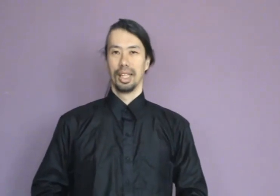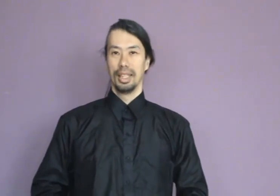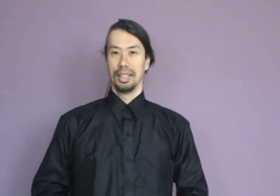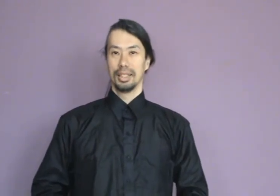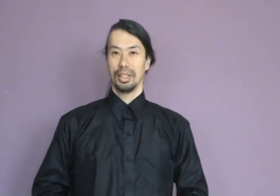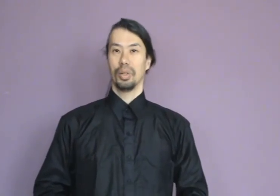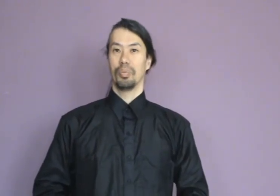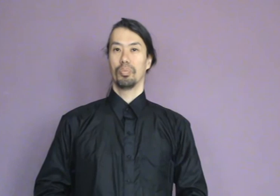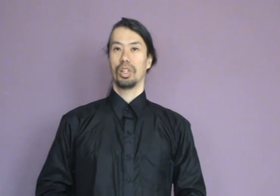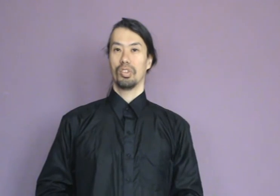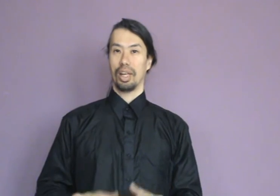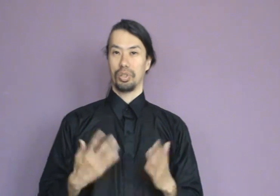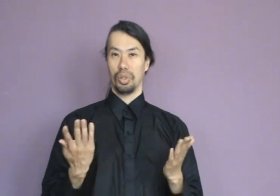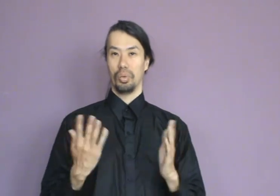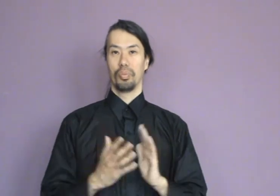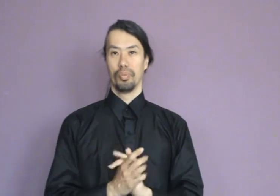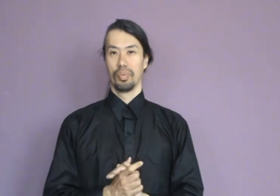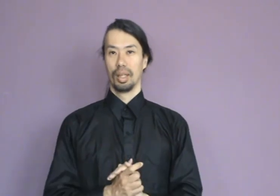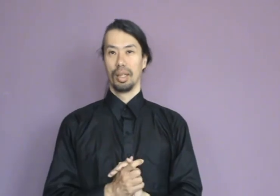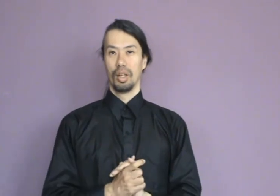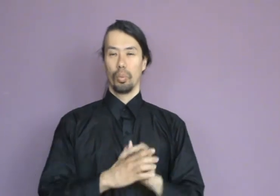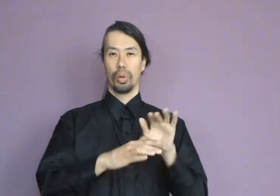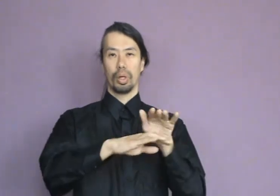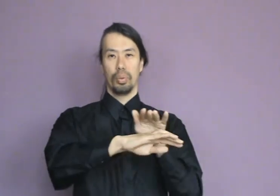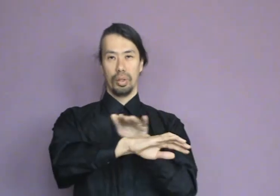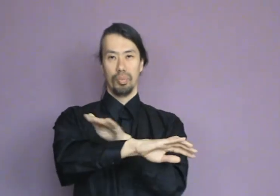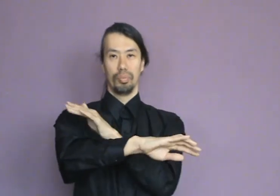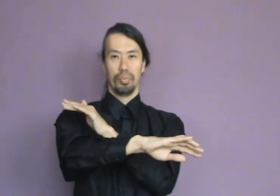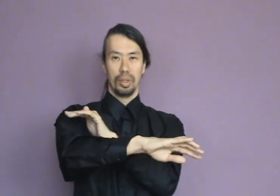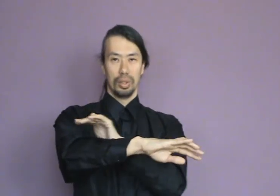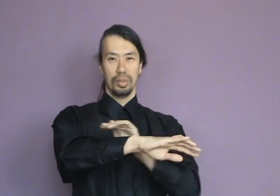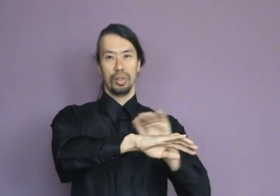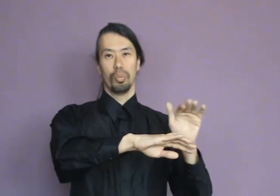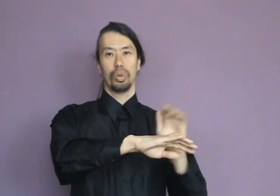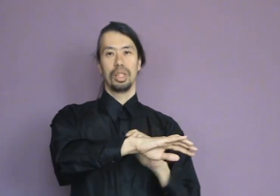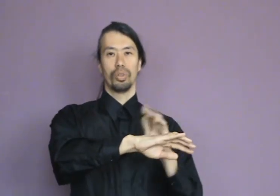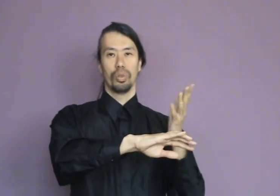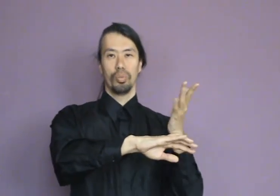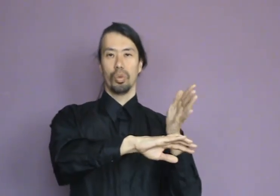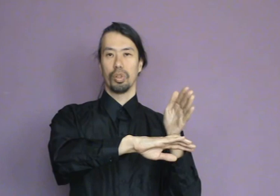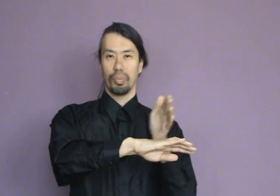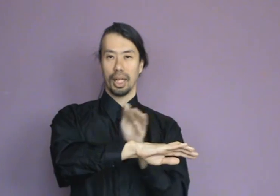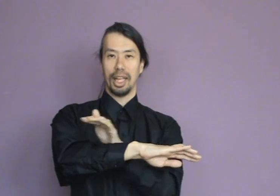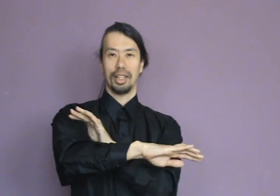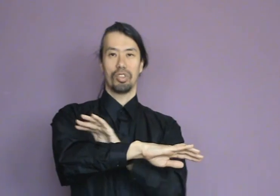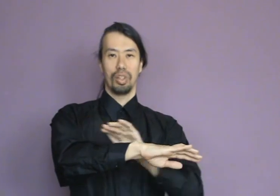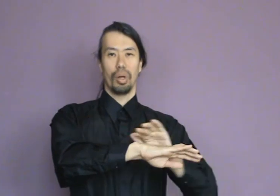So, this is how to work with the more gentle, most magnetic stimulation